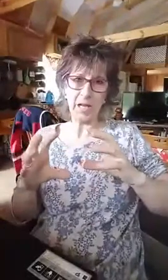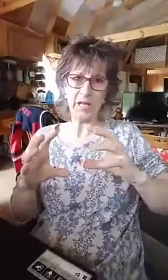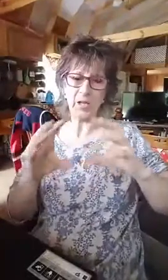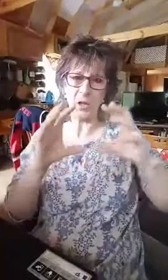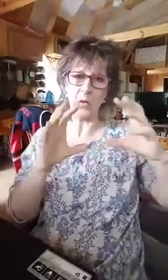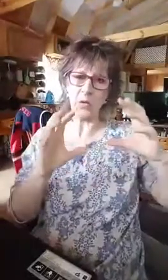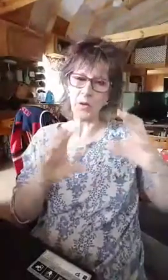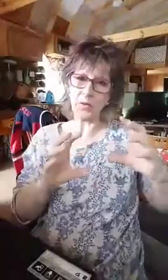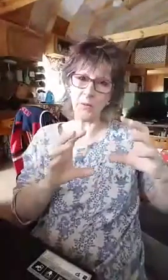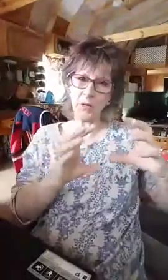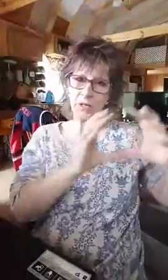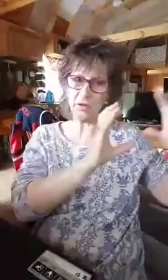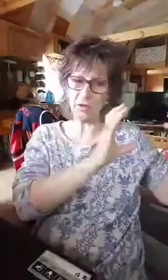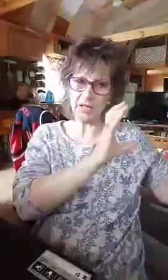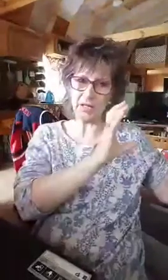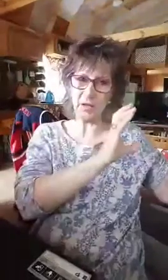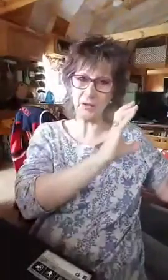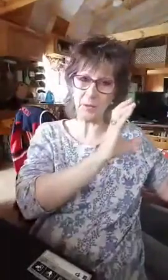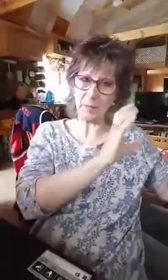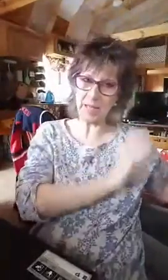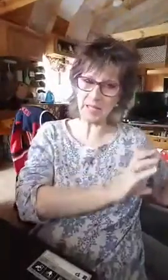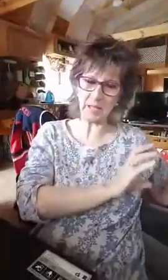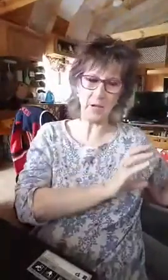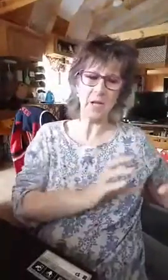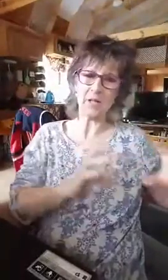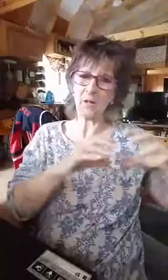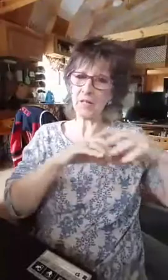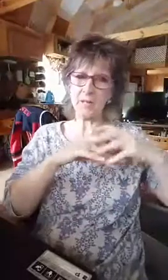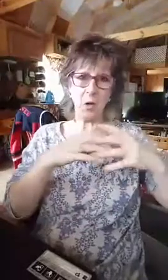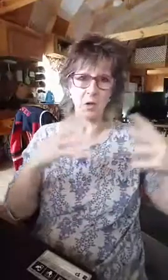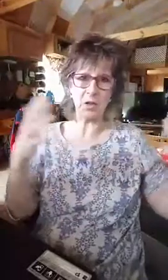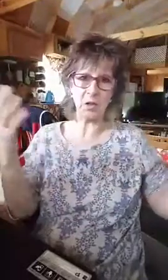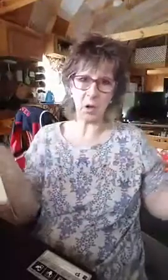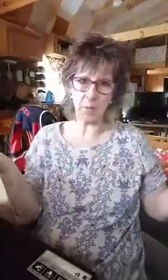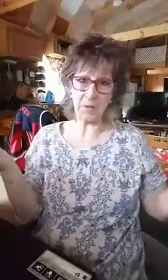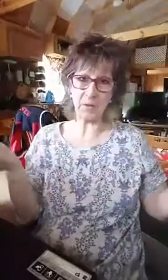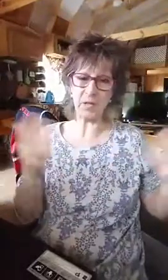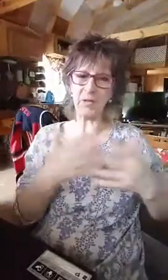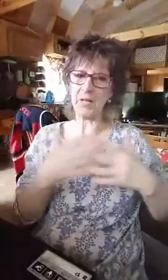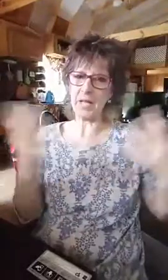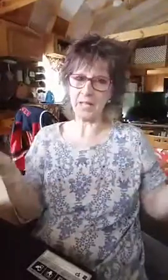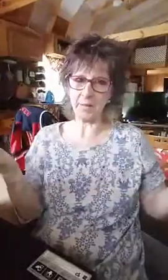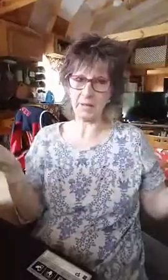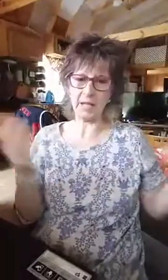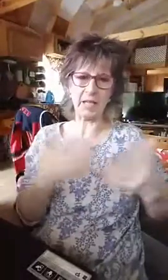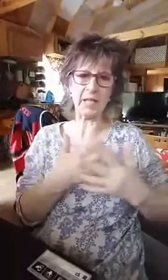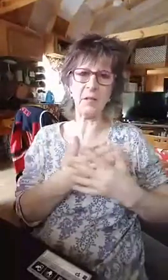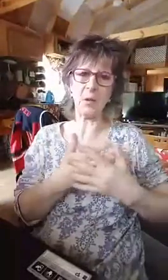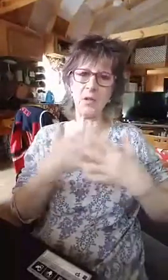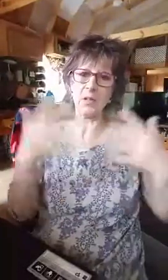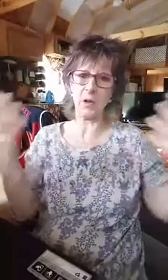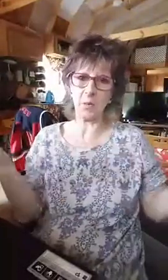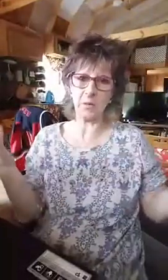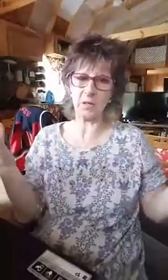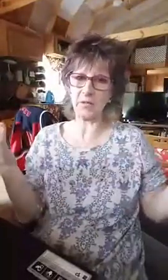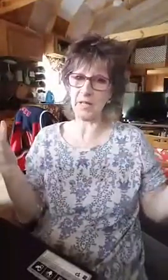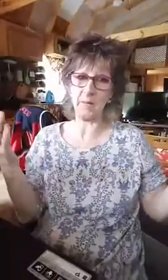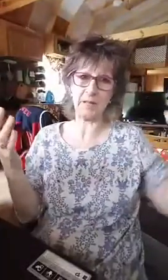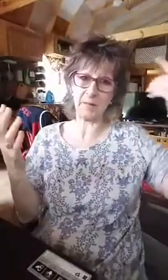So those are more that you things that you can repent of. So, cause emotions are open doors for the enemy. Negative emotions are open doors for the enemies to mess